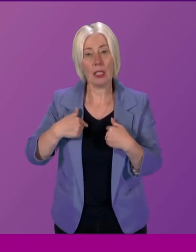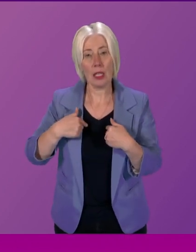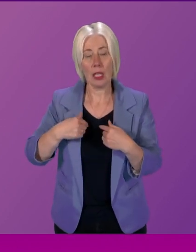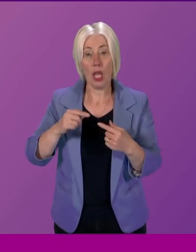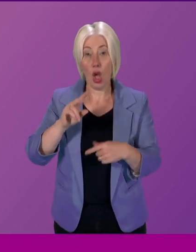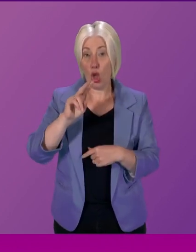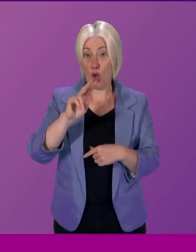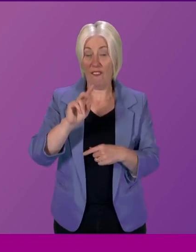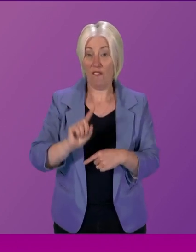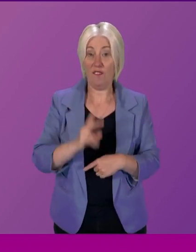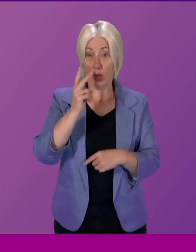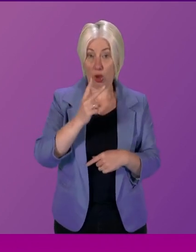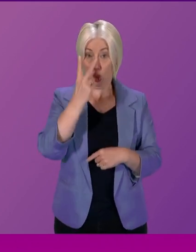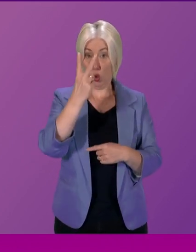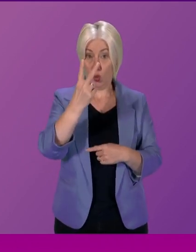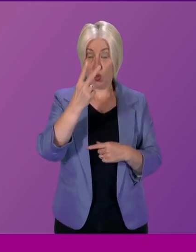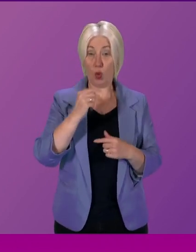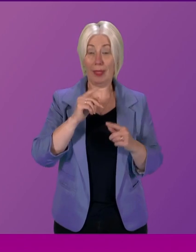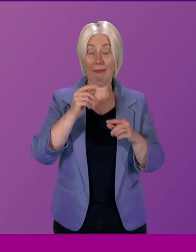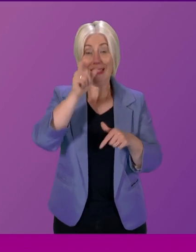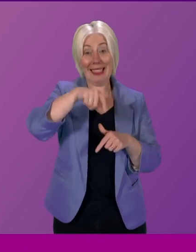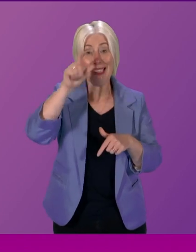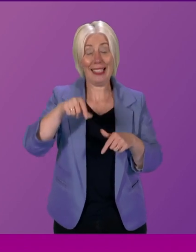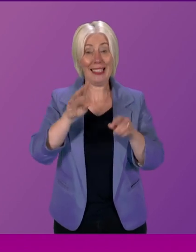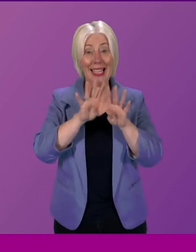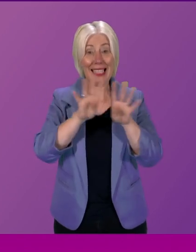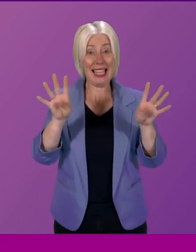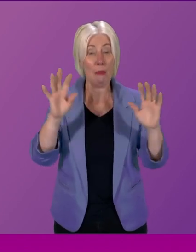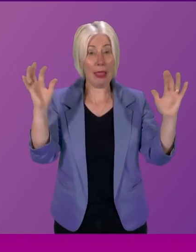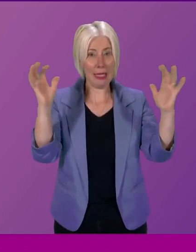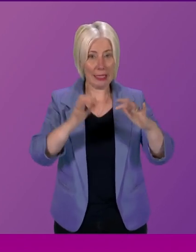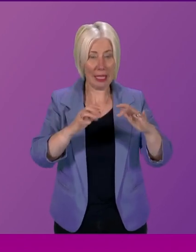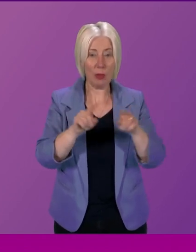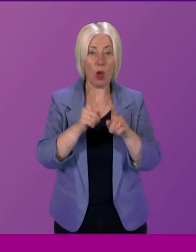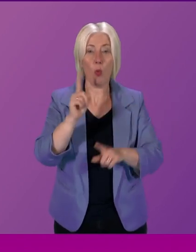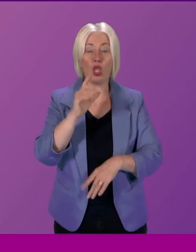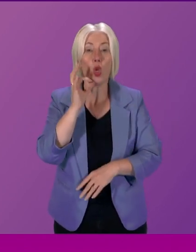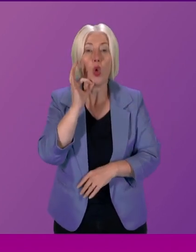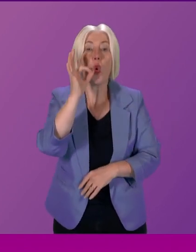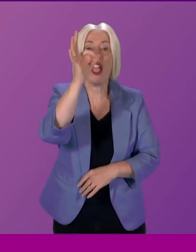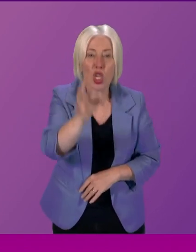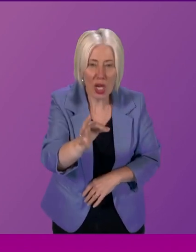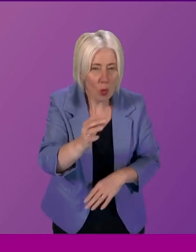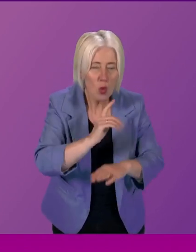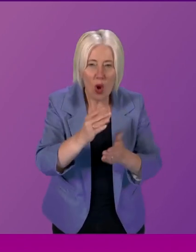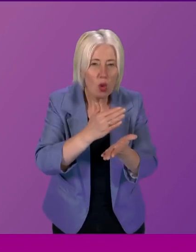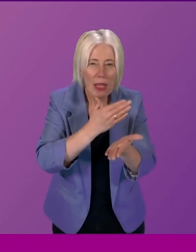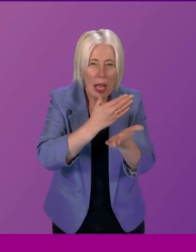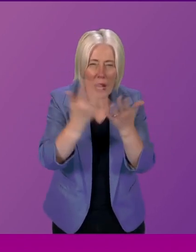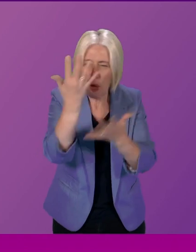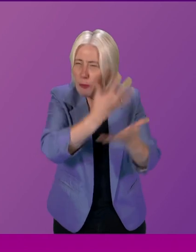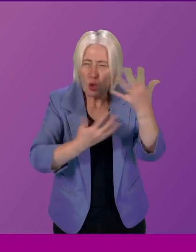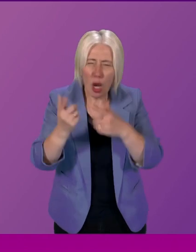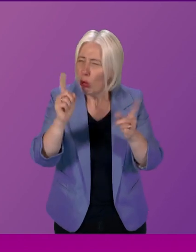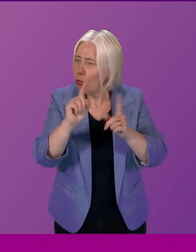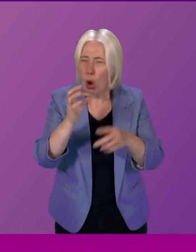two citizen assemblies that we did in the Scottish Balloon the question we ask is equally important there's not to be any confusion as to the public as to how